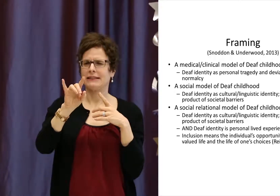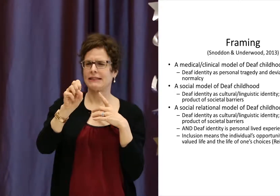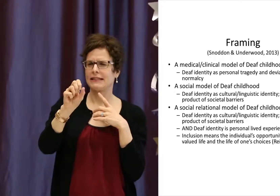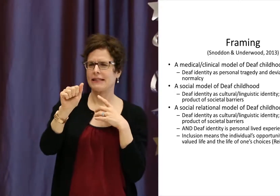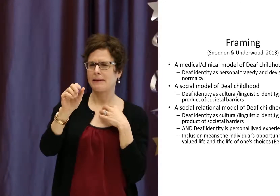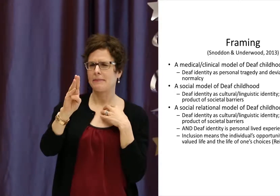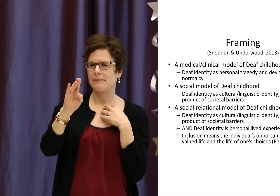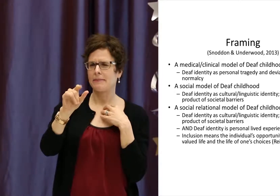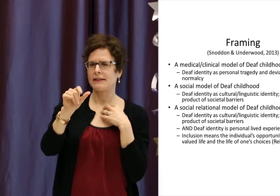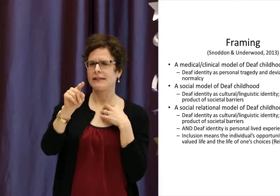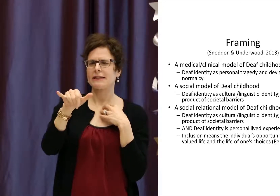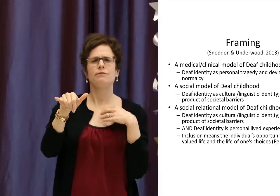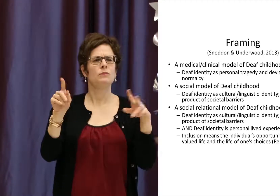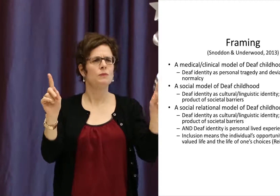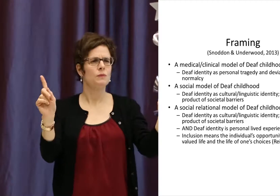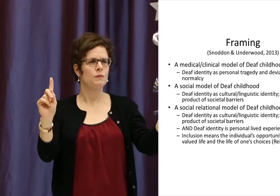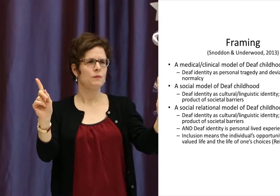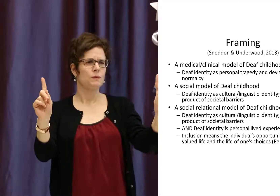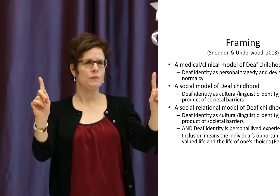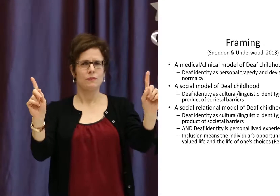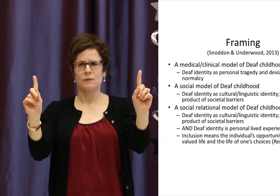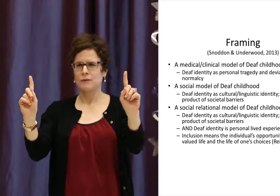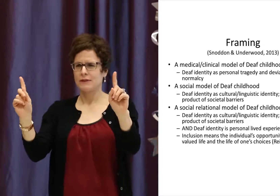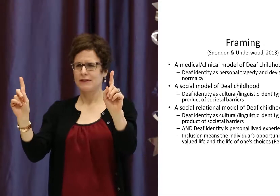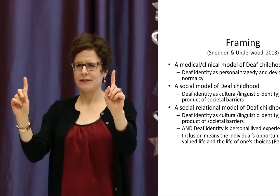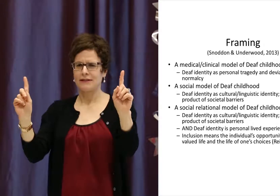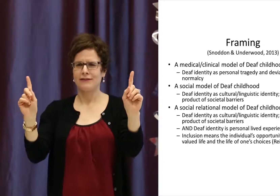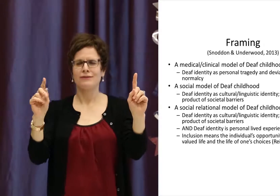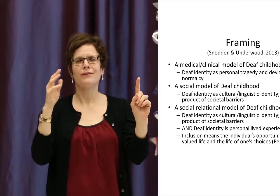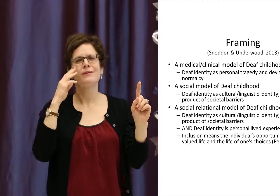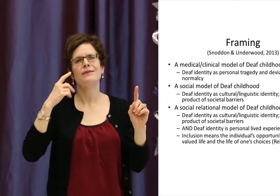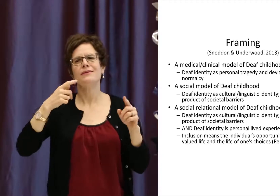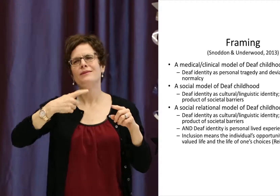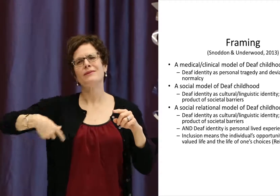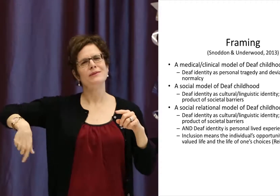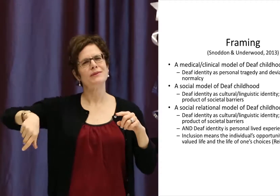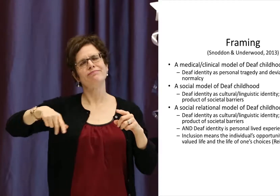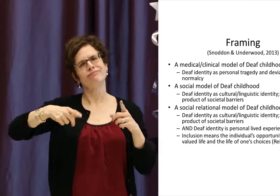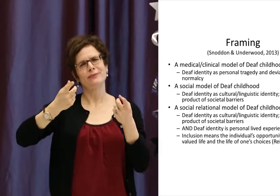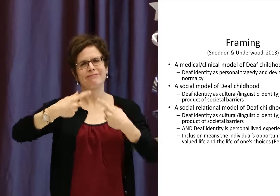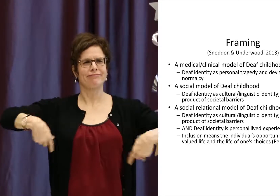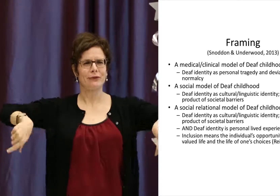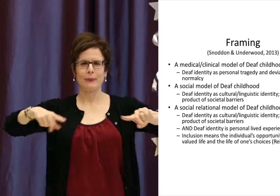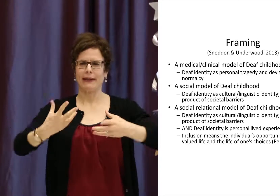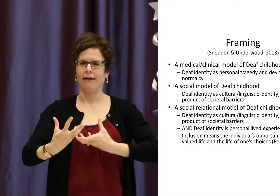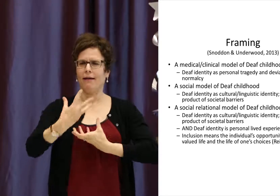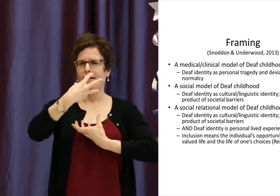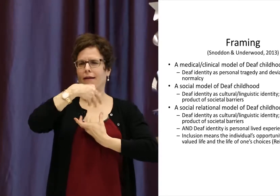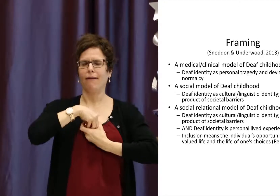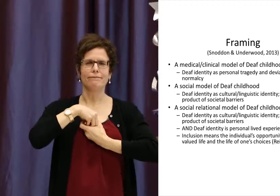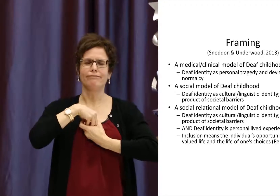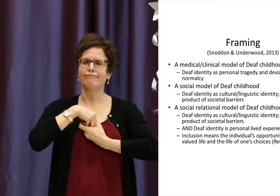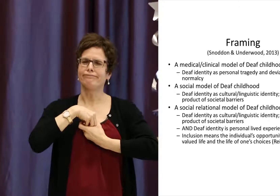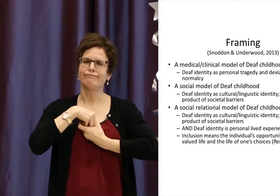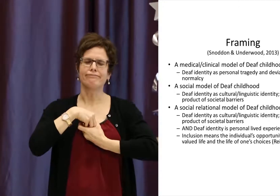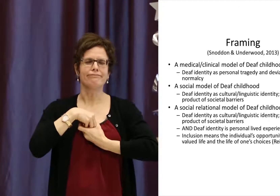I'd like you to reflect on the following question. Where does disability lie? Oftentimes,